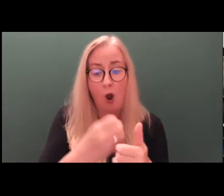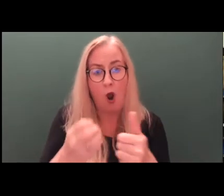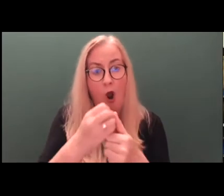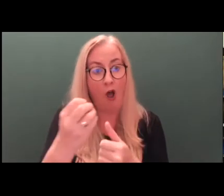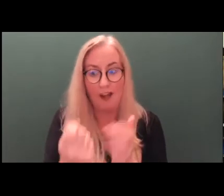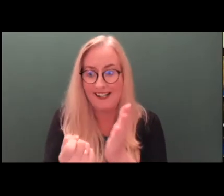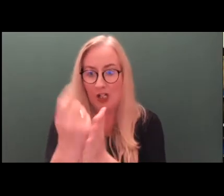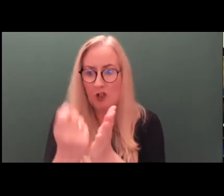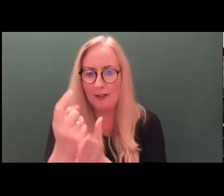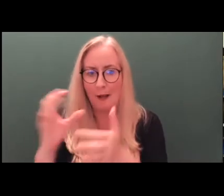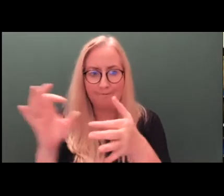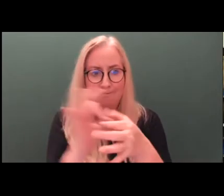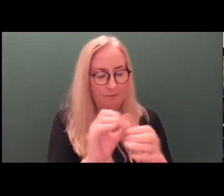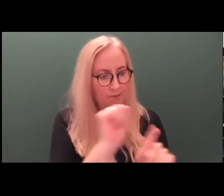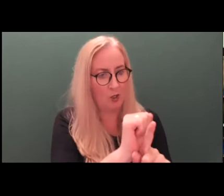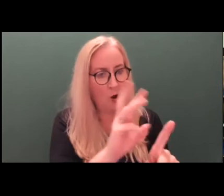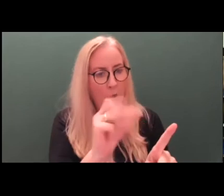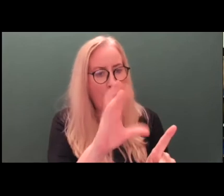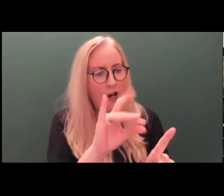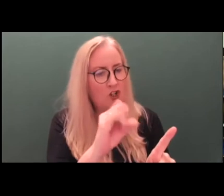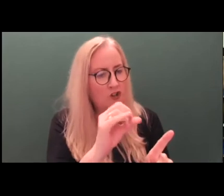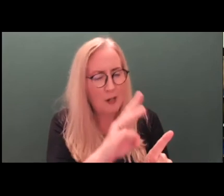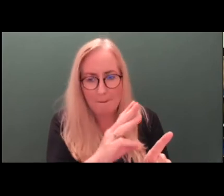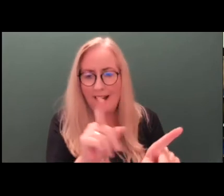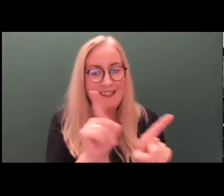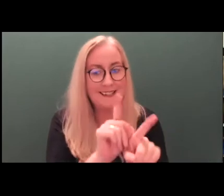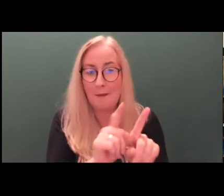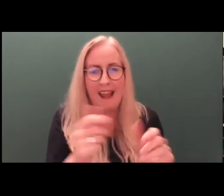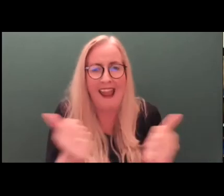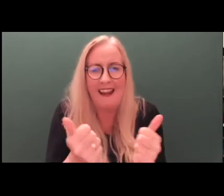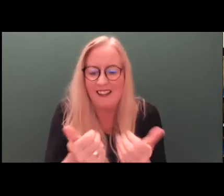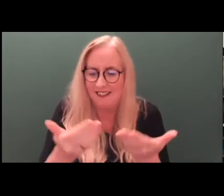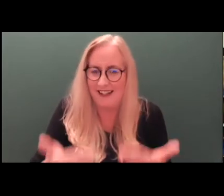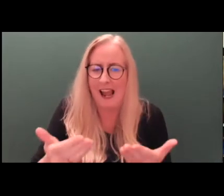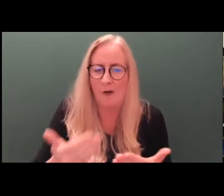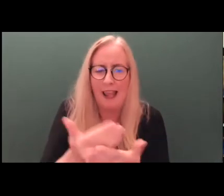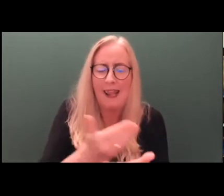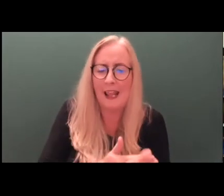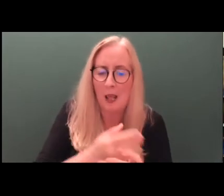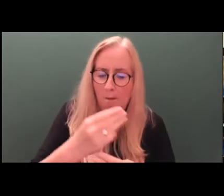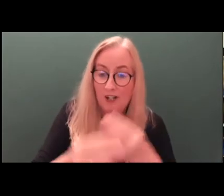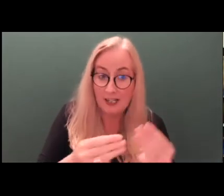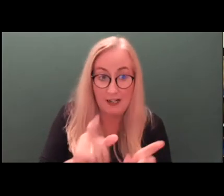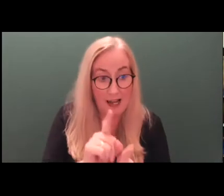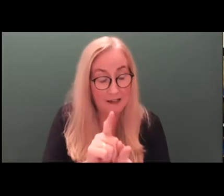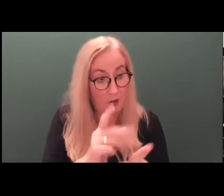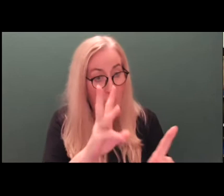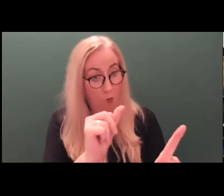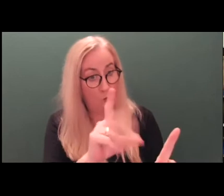issues in wardship such as the state of play in any existing legal proceedings in which the Ward may be involved.